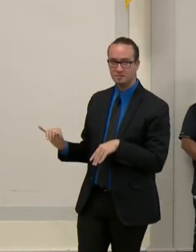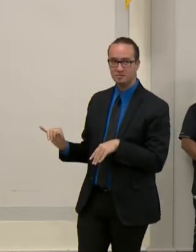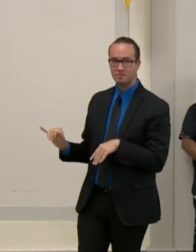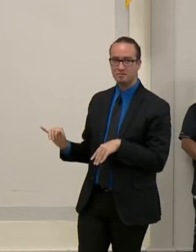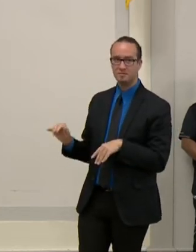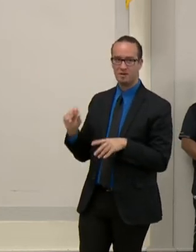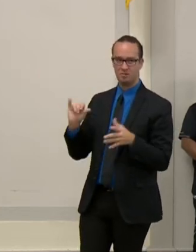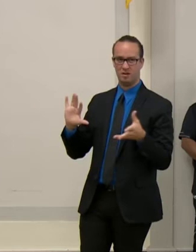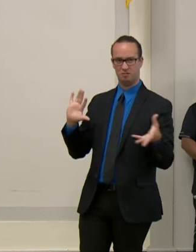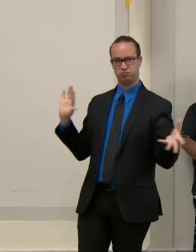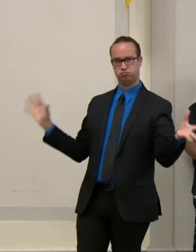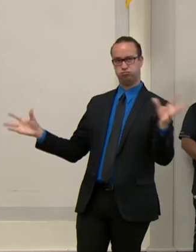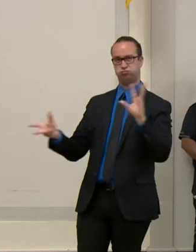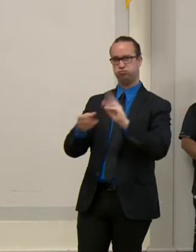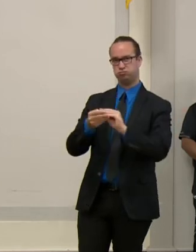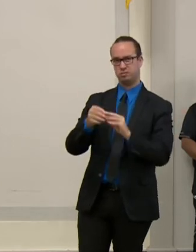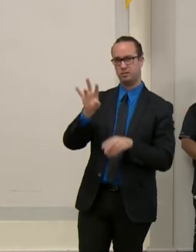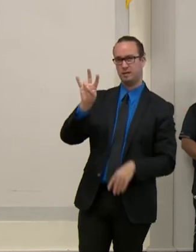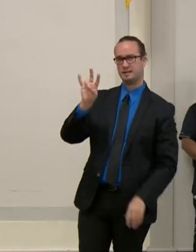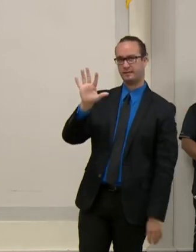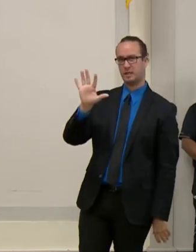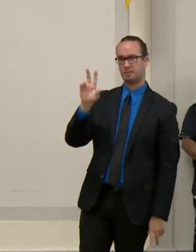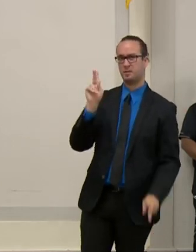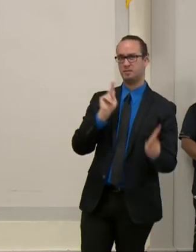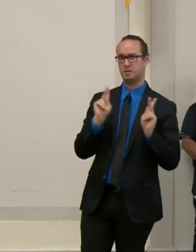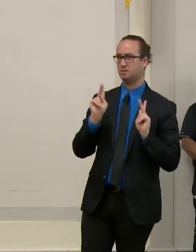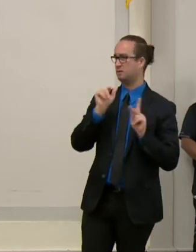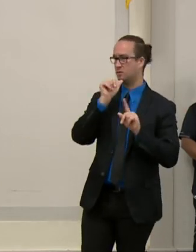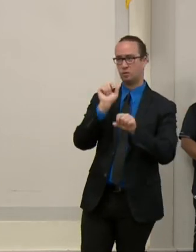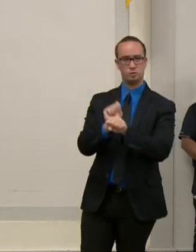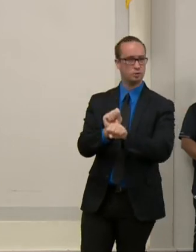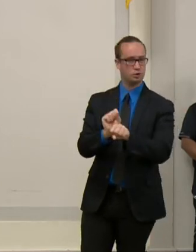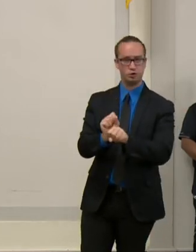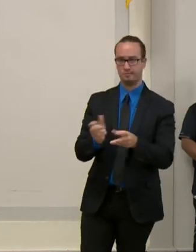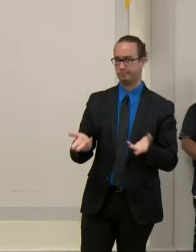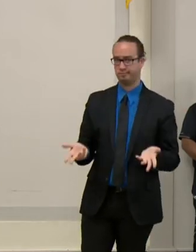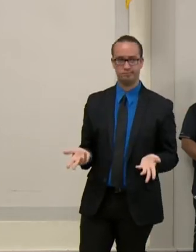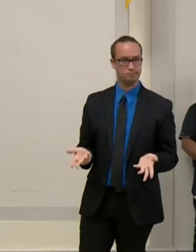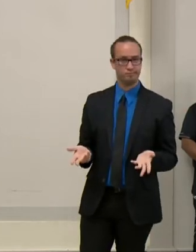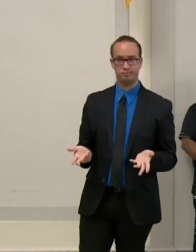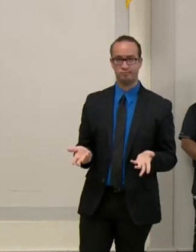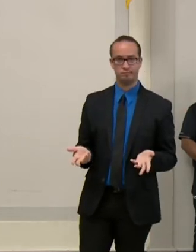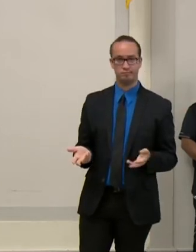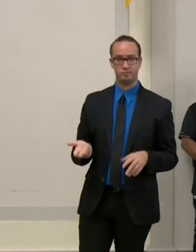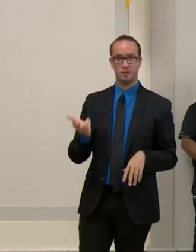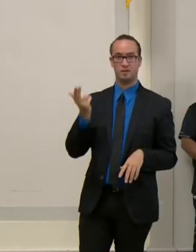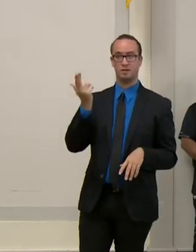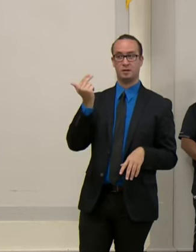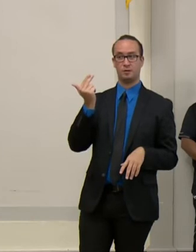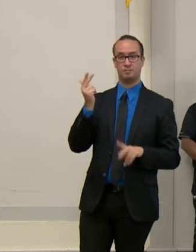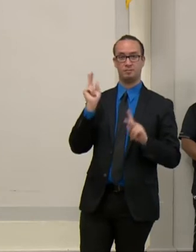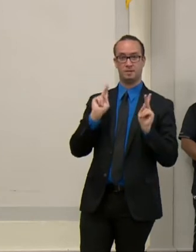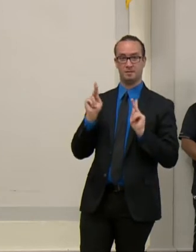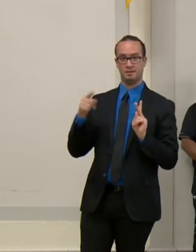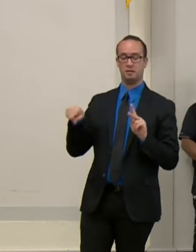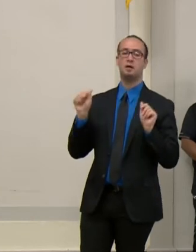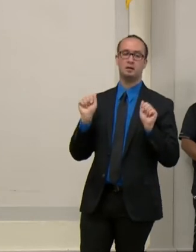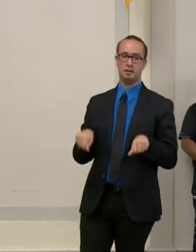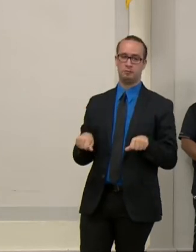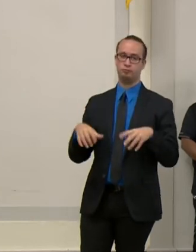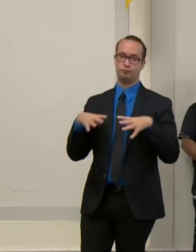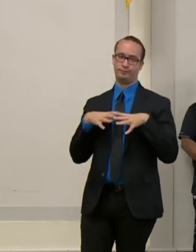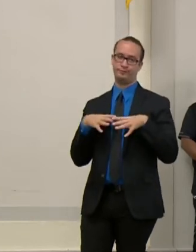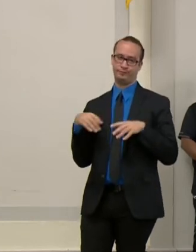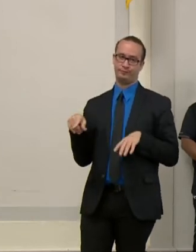75 employees out on sick leave today and 13 on permission leave. And that's a combination of, um, extended